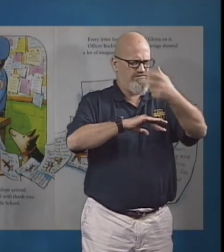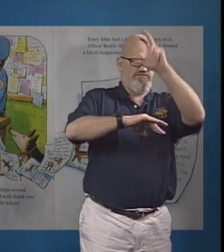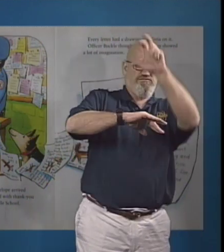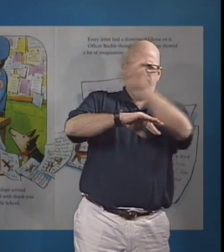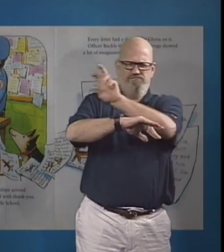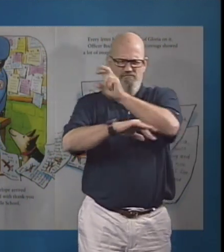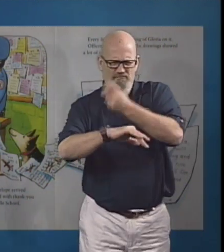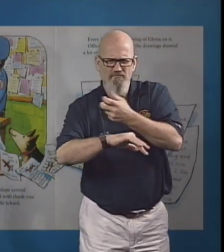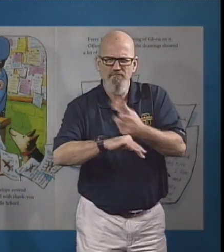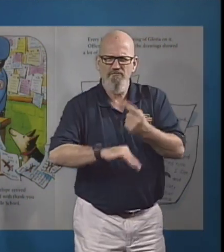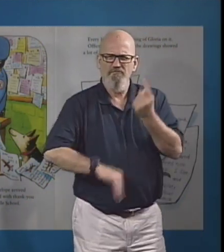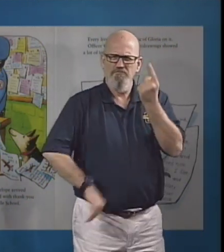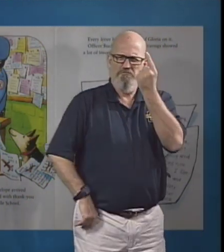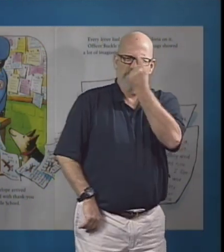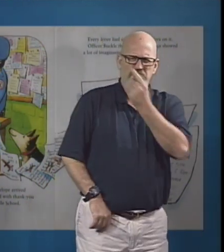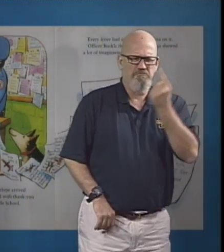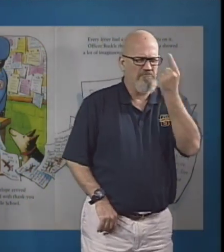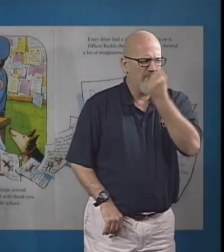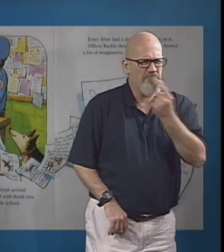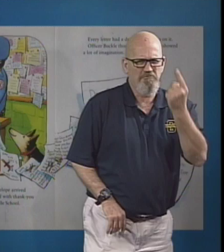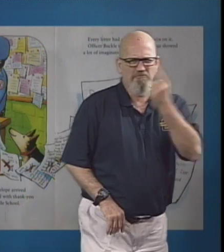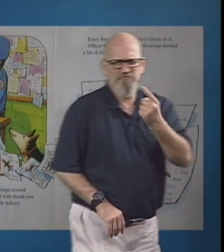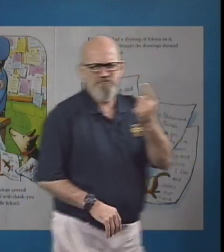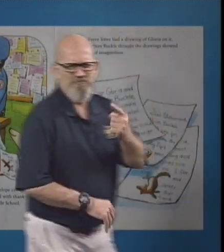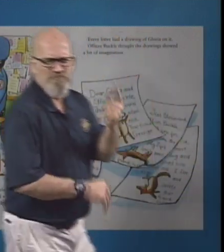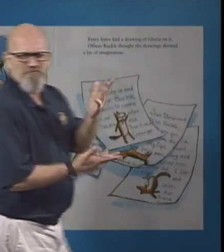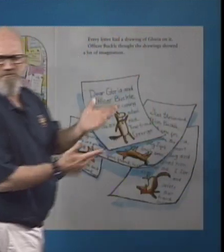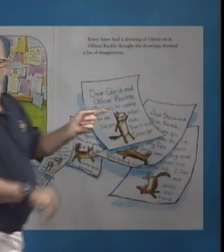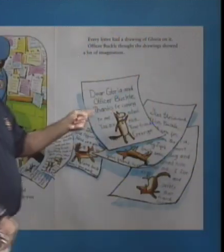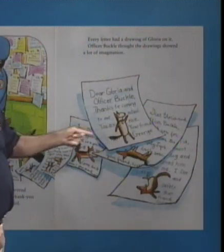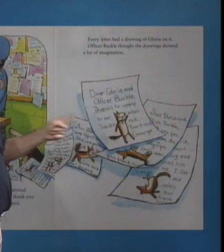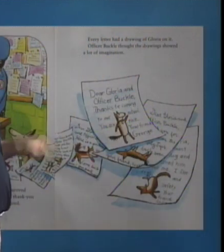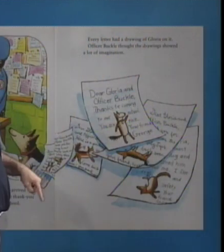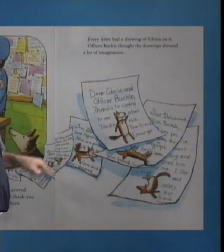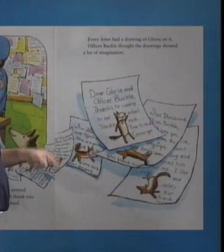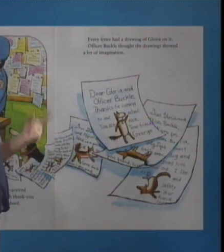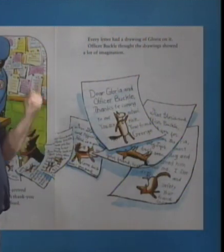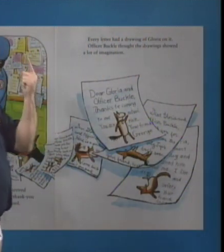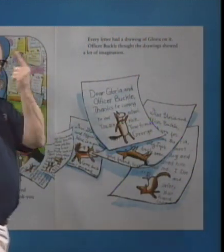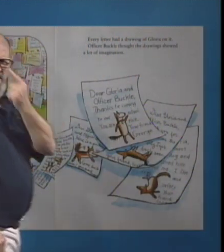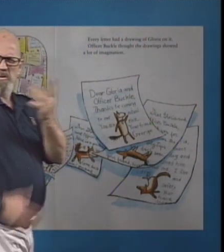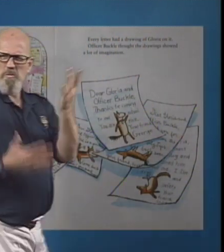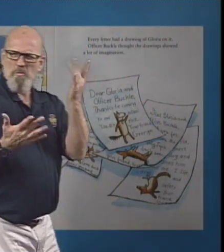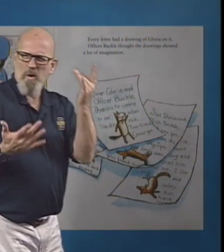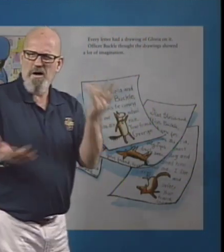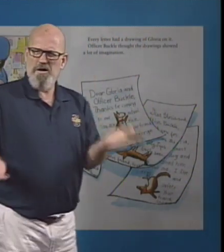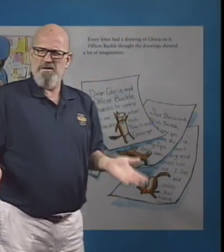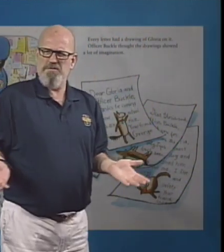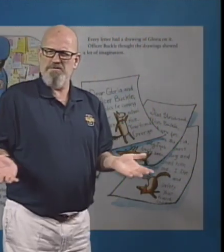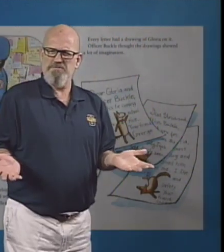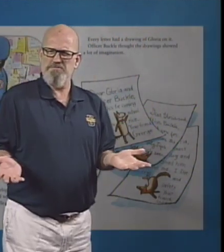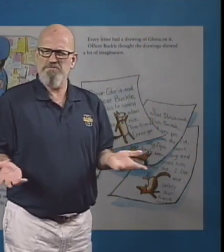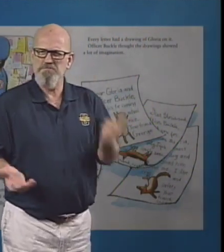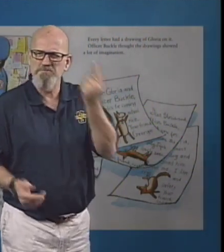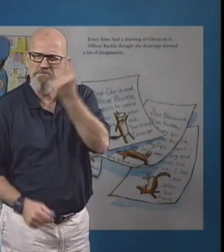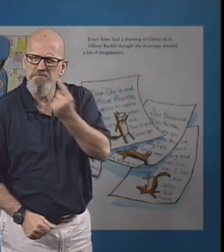In all different positions, Officer Buckle thought the drawings showed a lot of imagination.